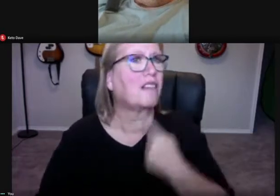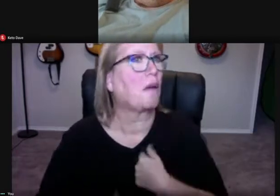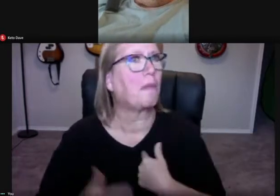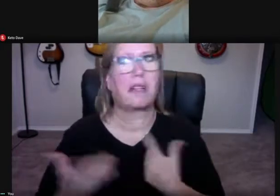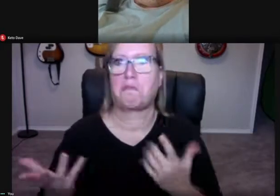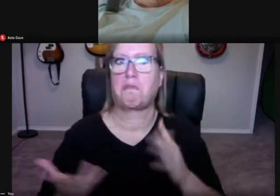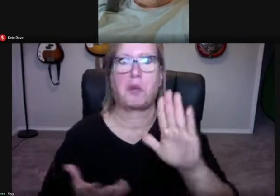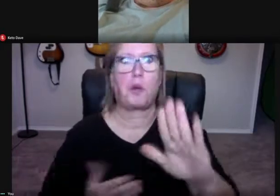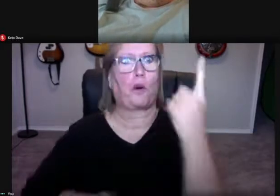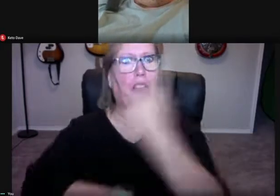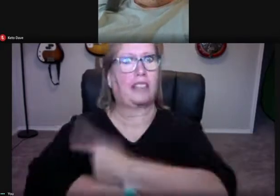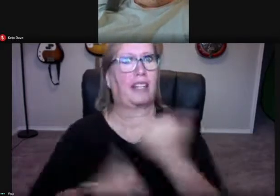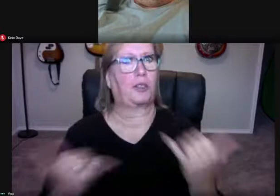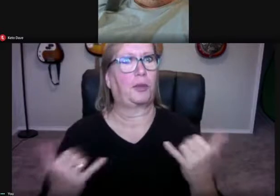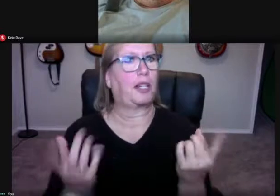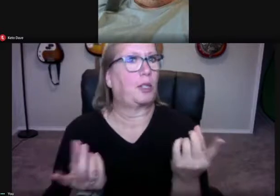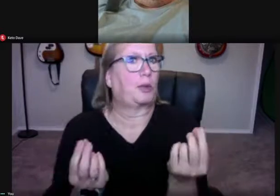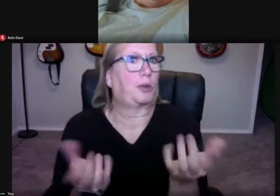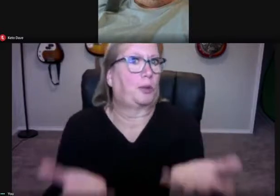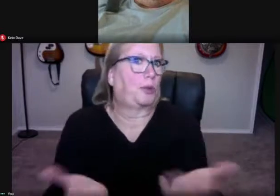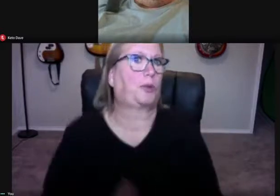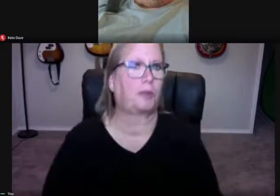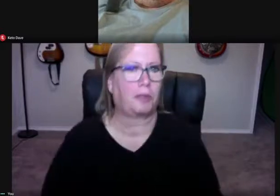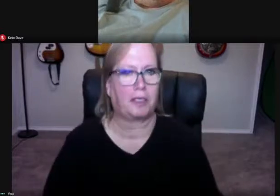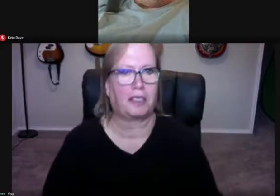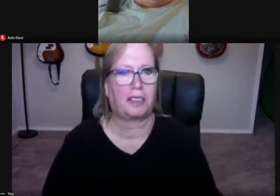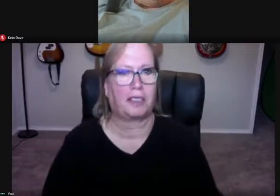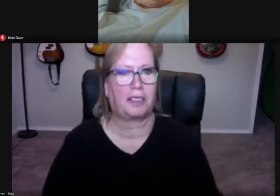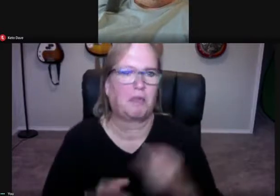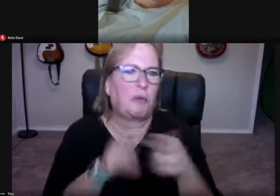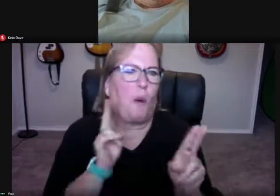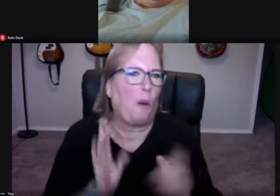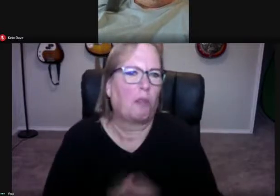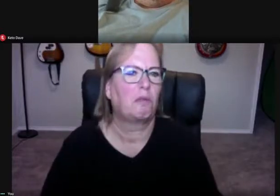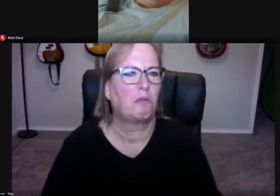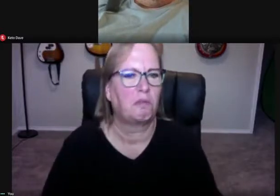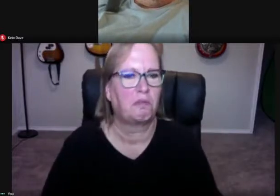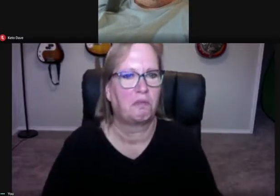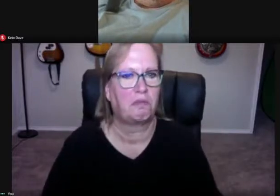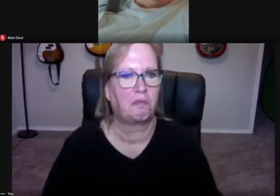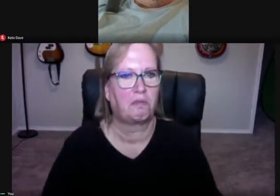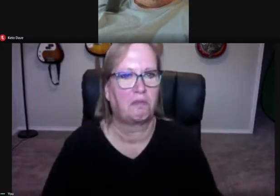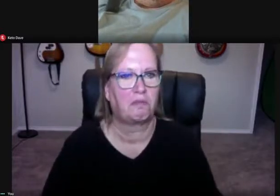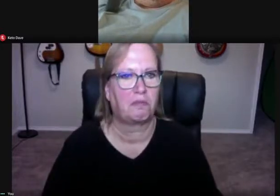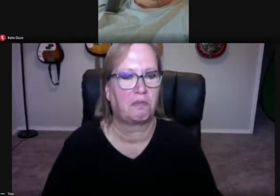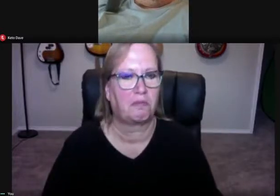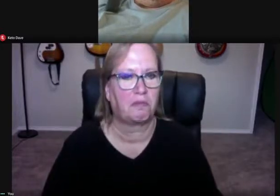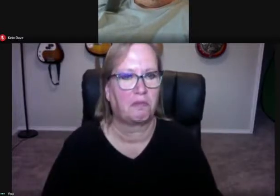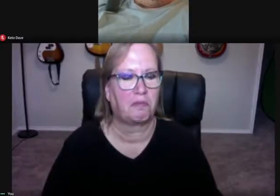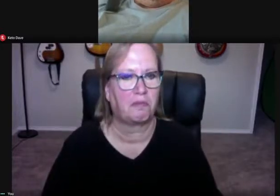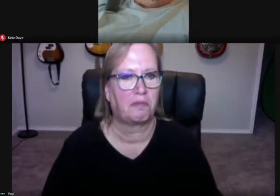look like here. Would you mind telling me what you're doing today? Just really briefly.